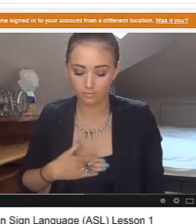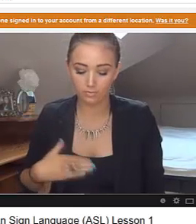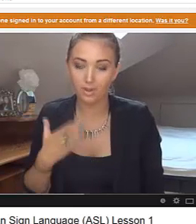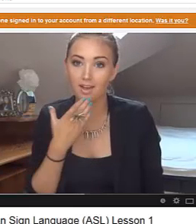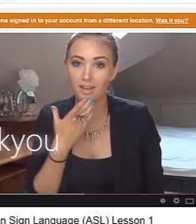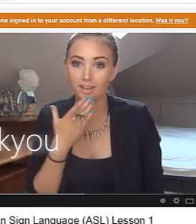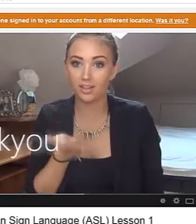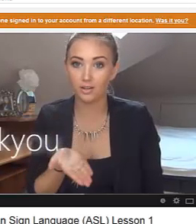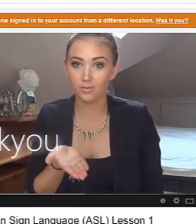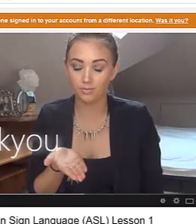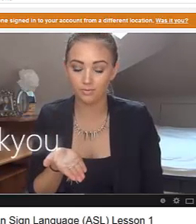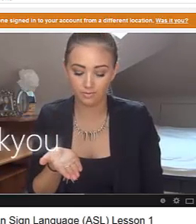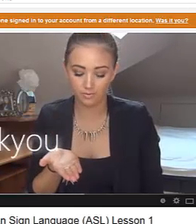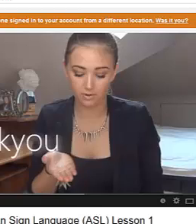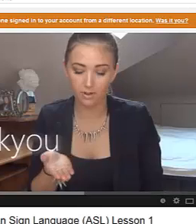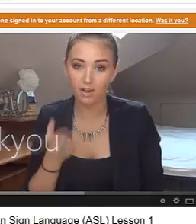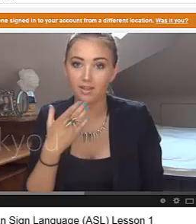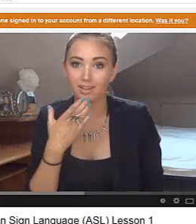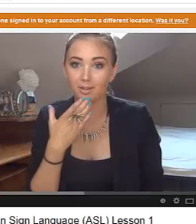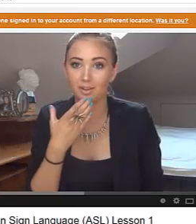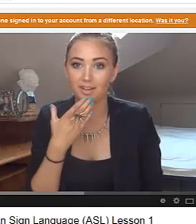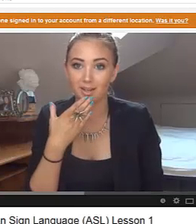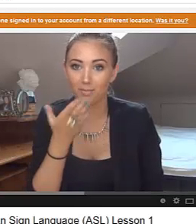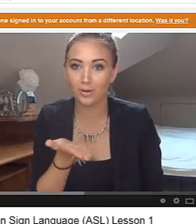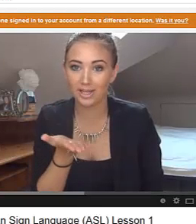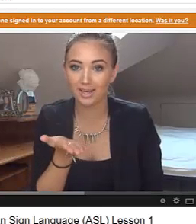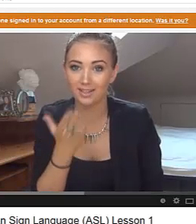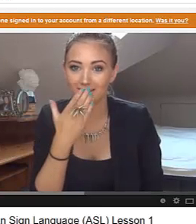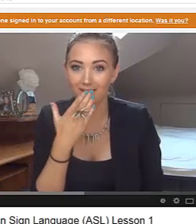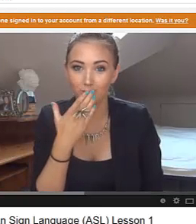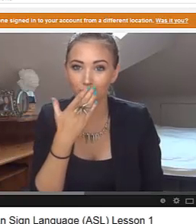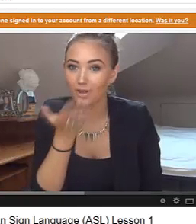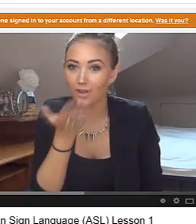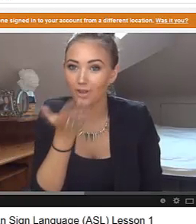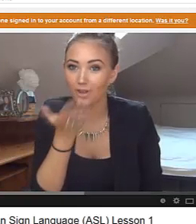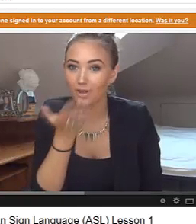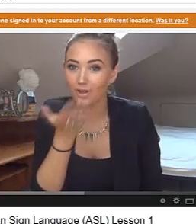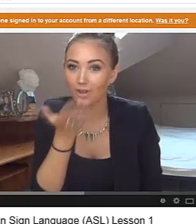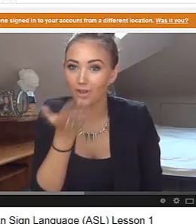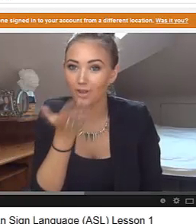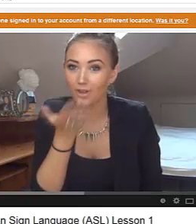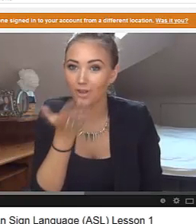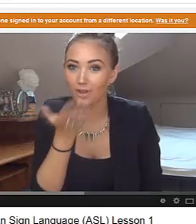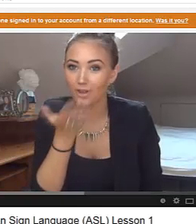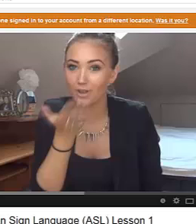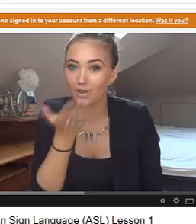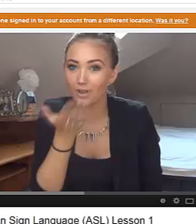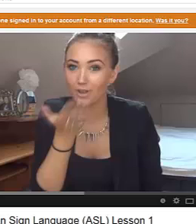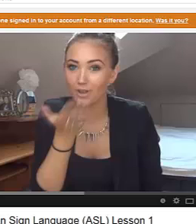Please, thank you, thank you for wearing Kate's mask. There you go. So you saw please and